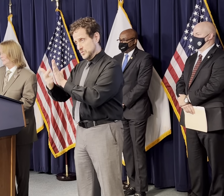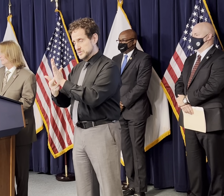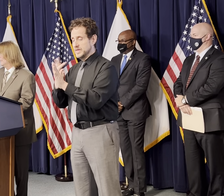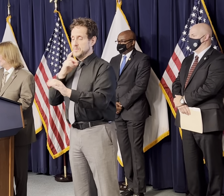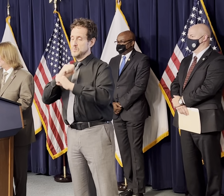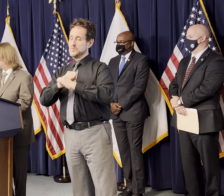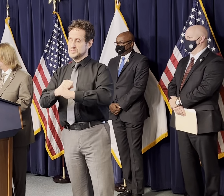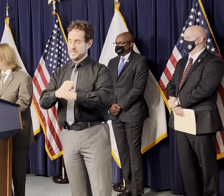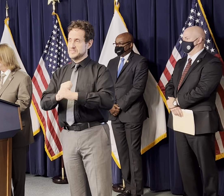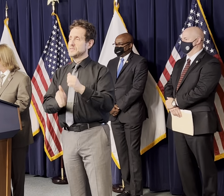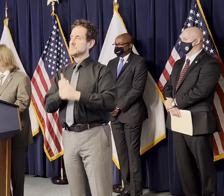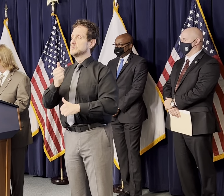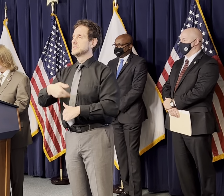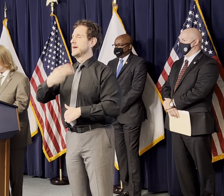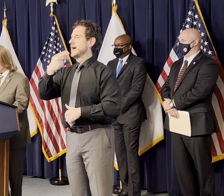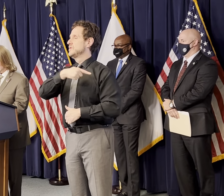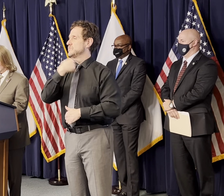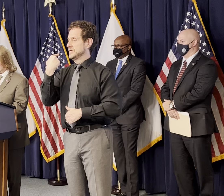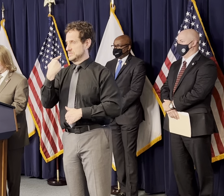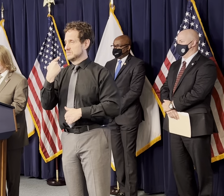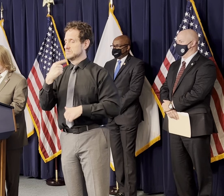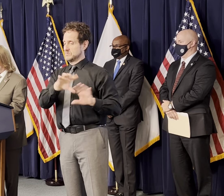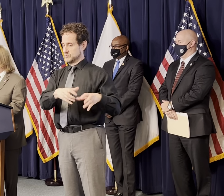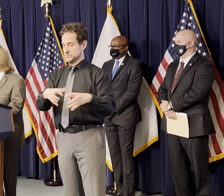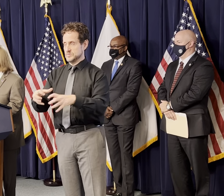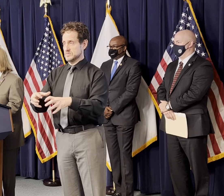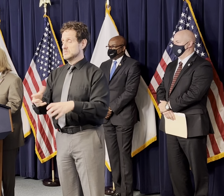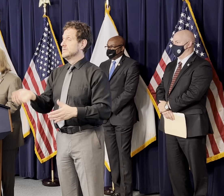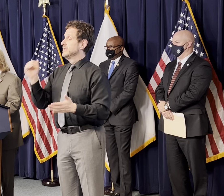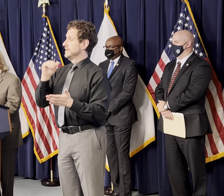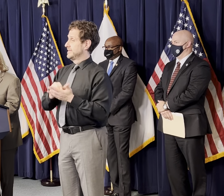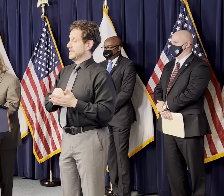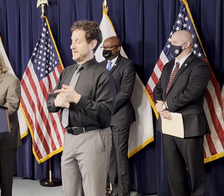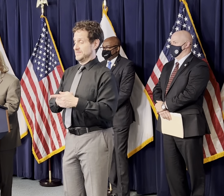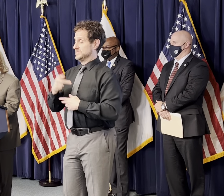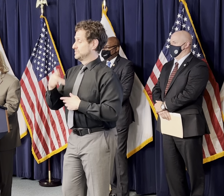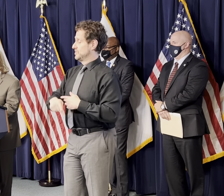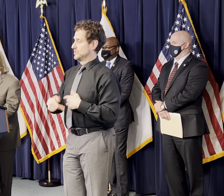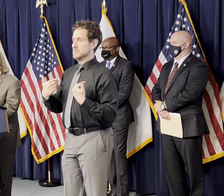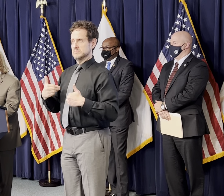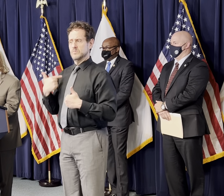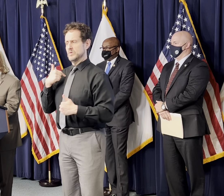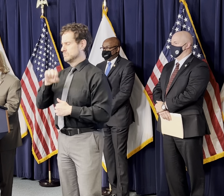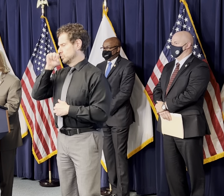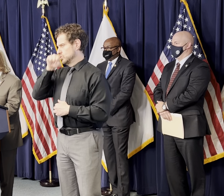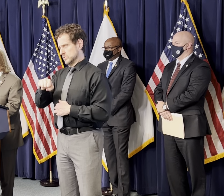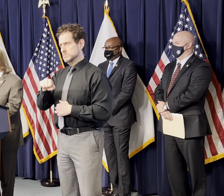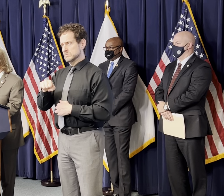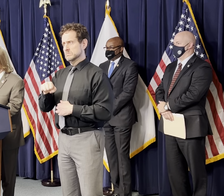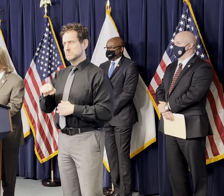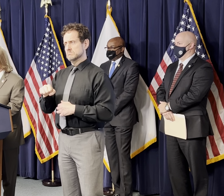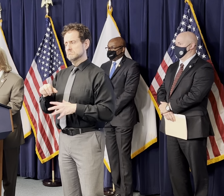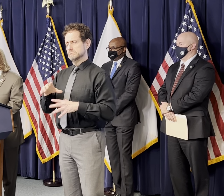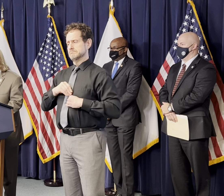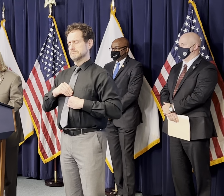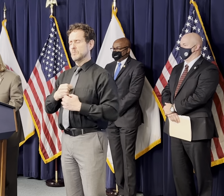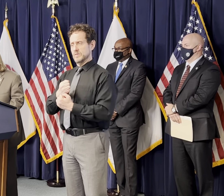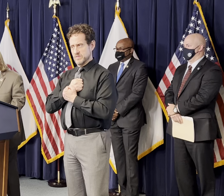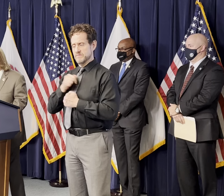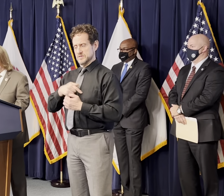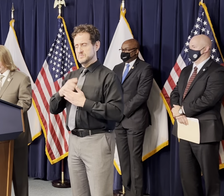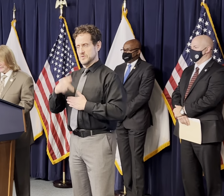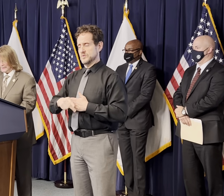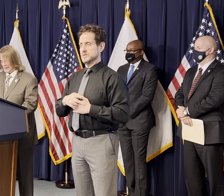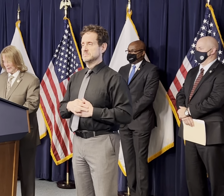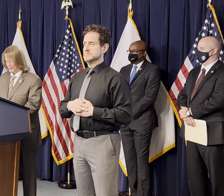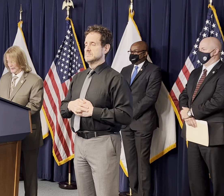our most vulnerable populations. Again, this initiative is right up our alley. At today's point